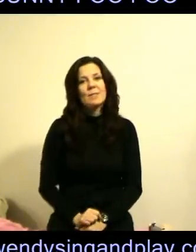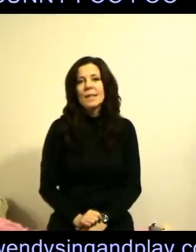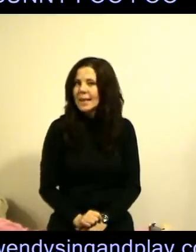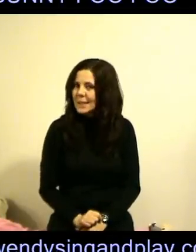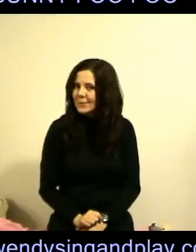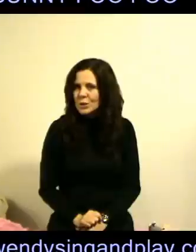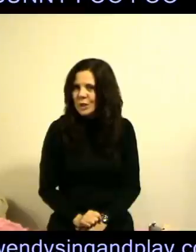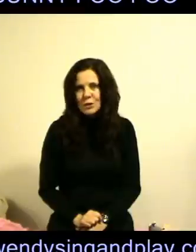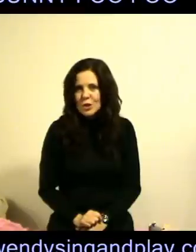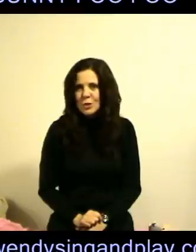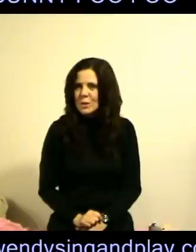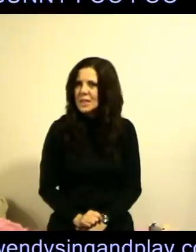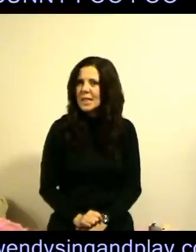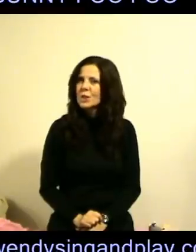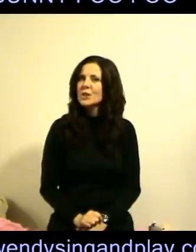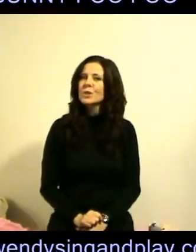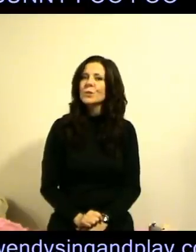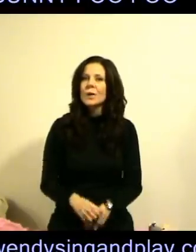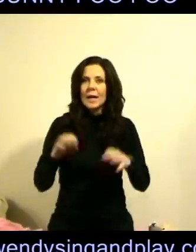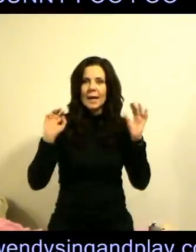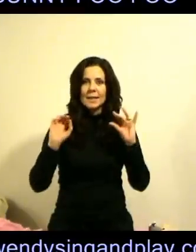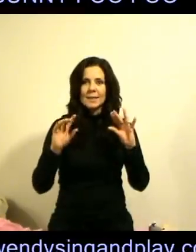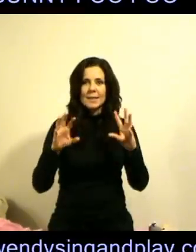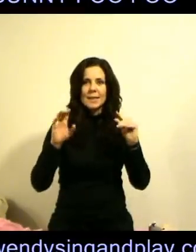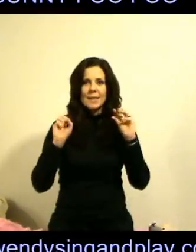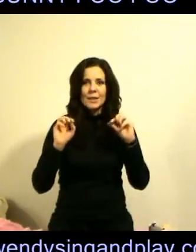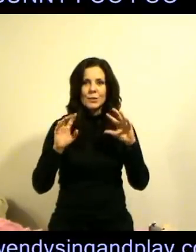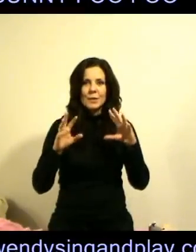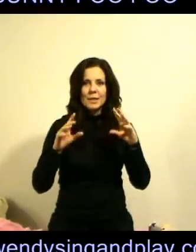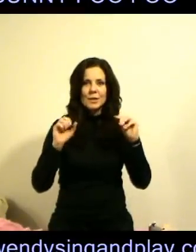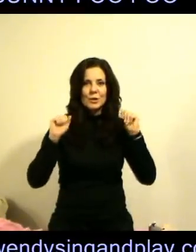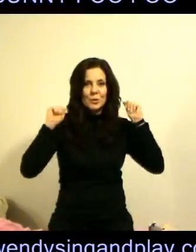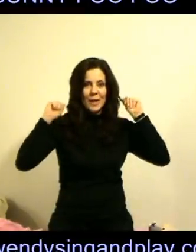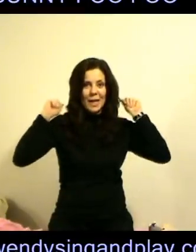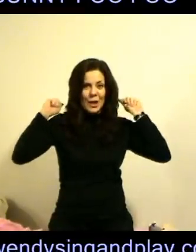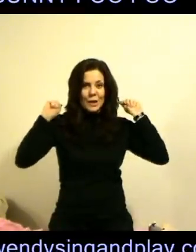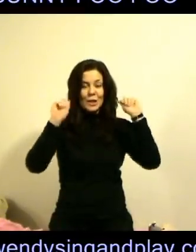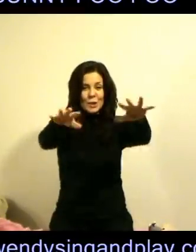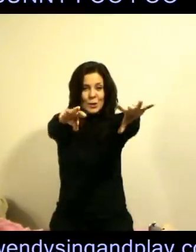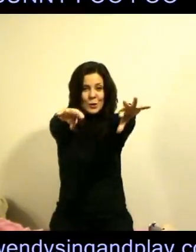Then down want to see you, I'll turn you into a goo.